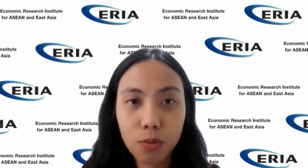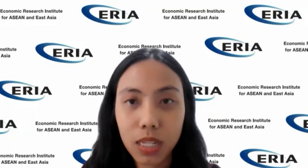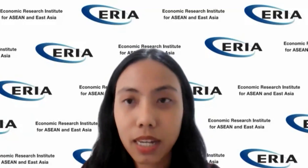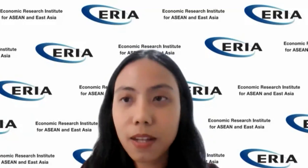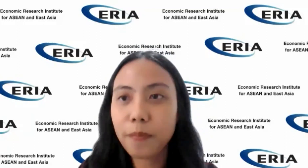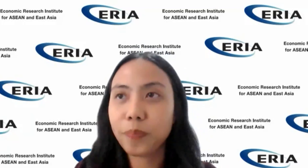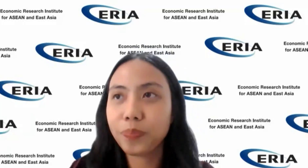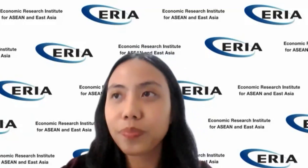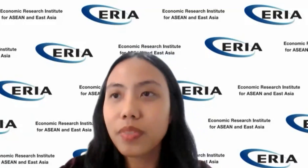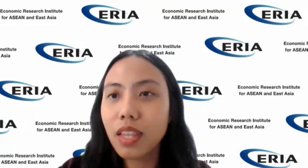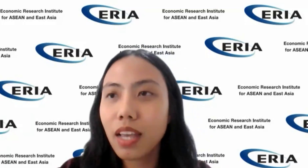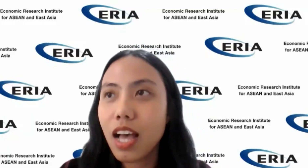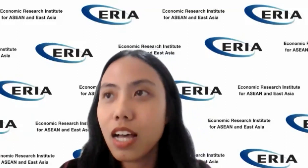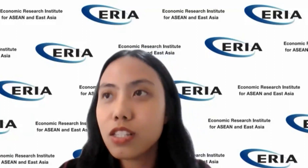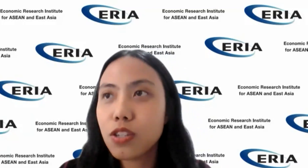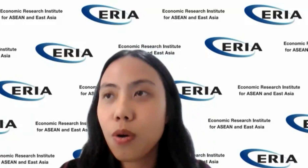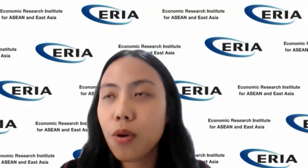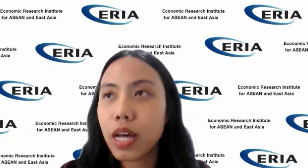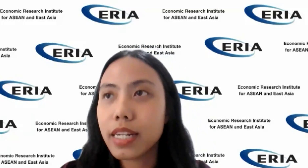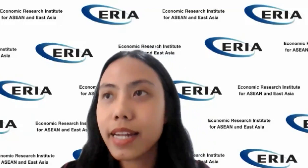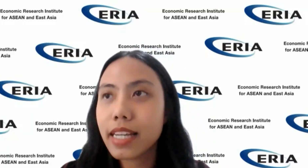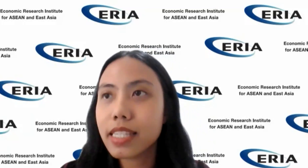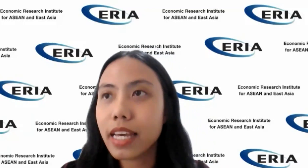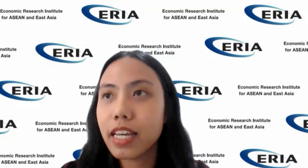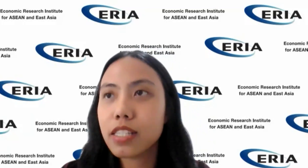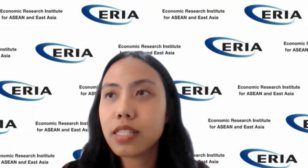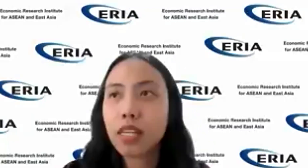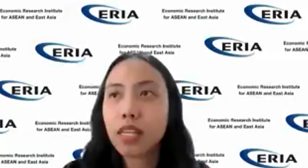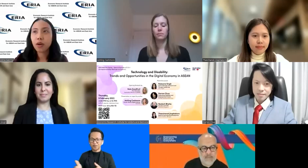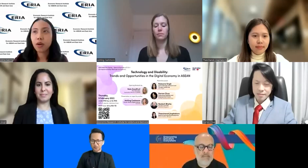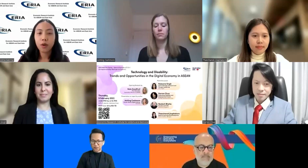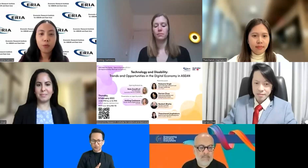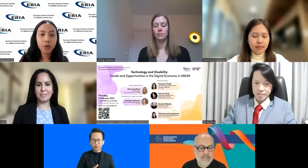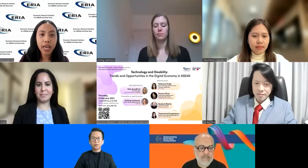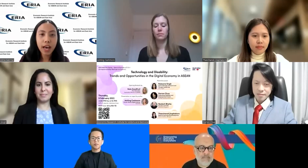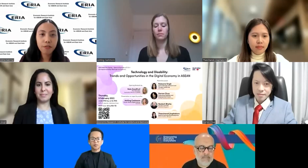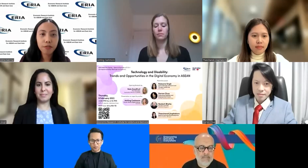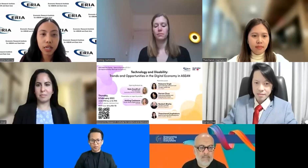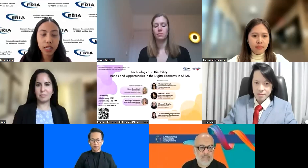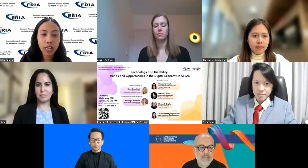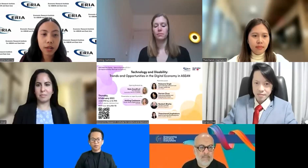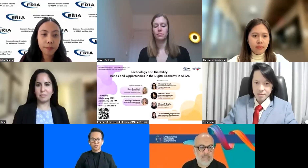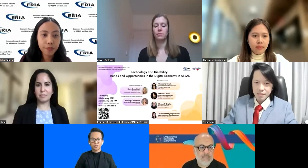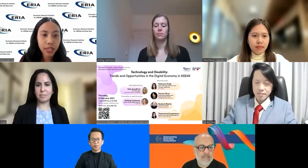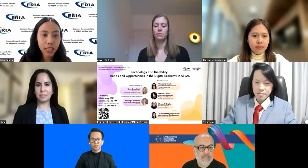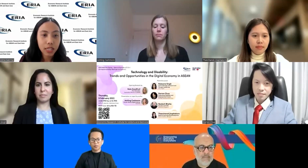welcome Rubina. So the next is we have